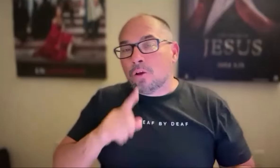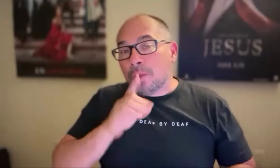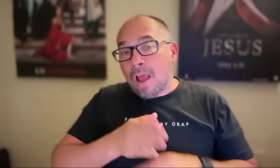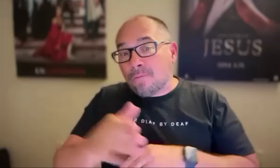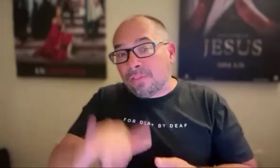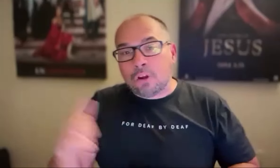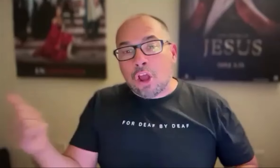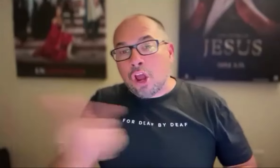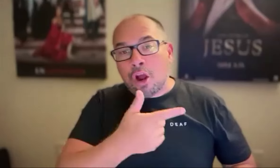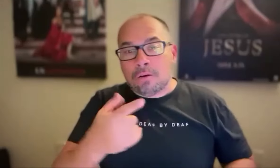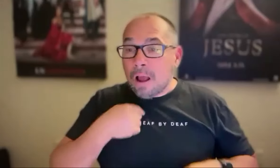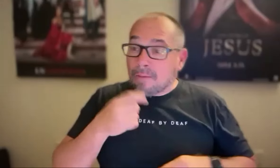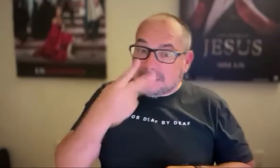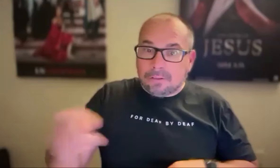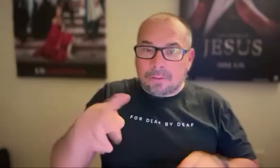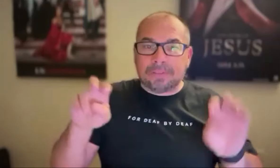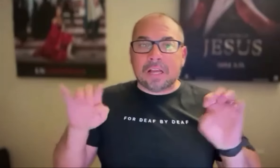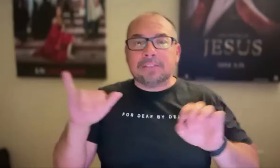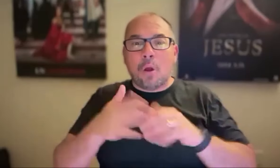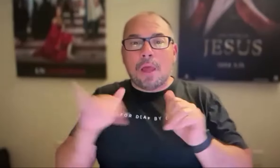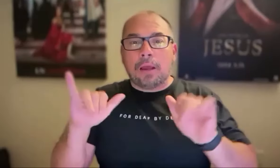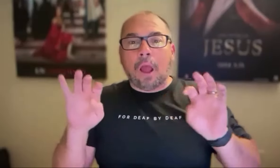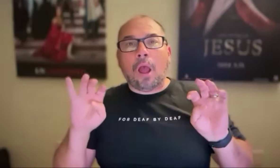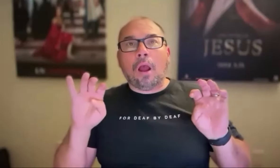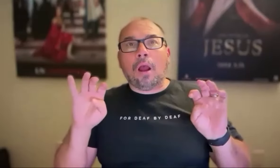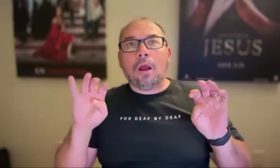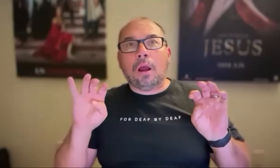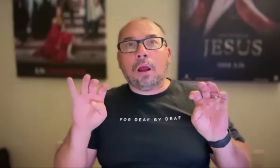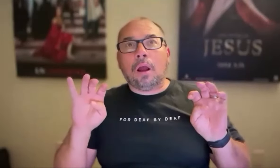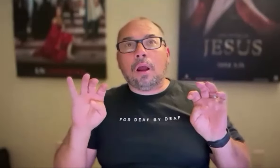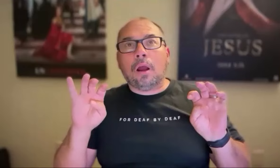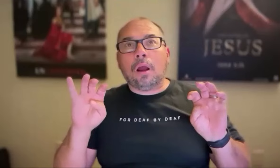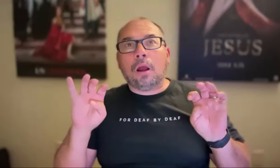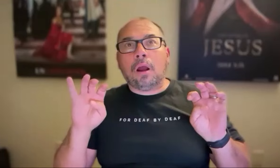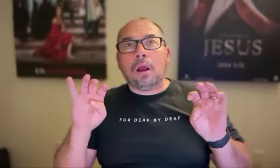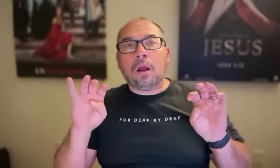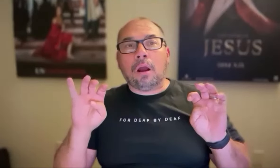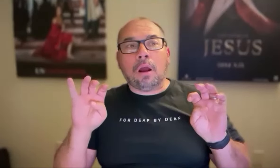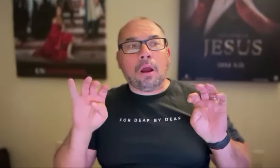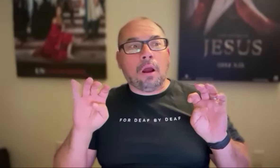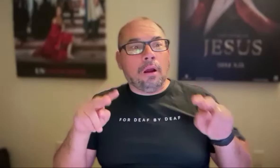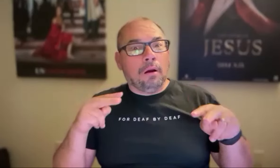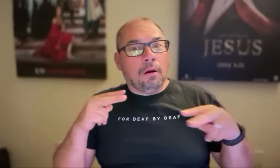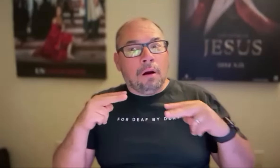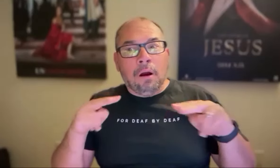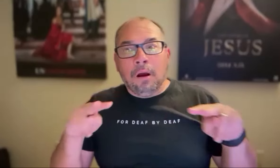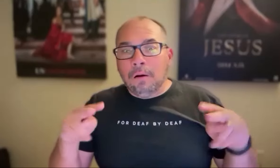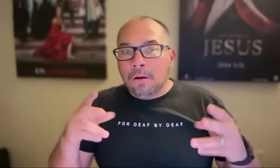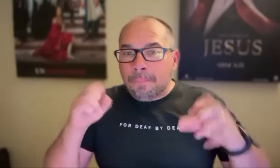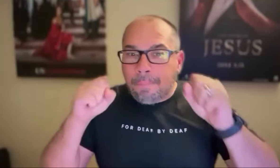But after those premieres, I mean, it was almost like everyone was just frozen in their seats at the end of it, looking at each other,